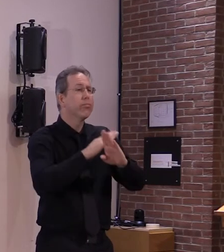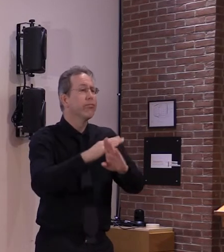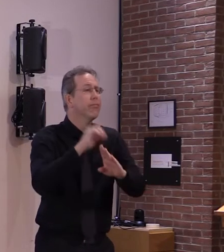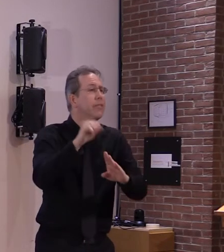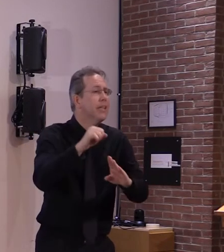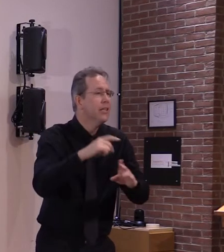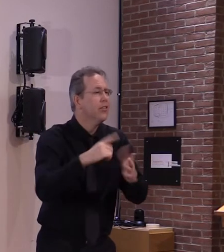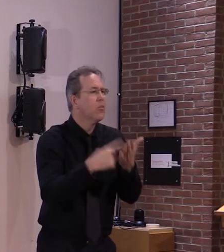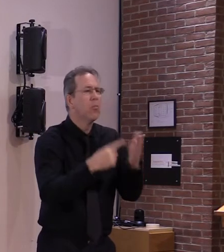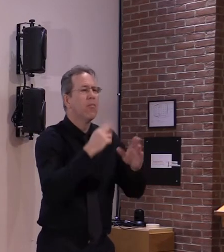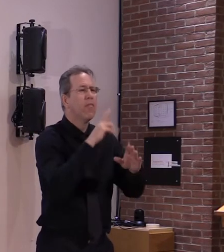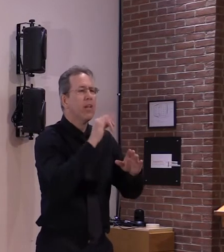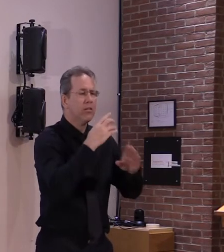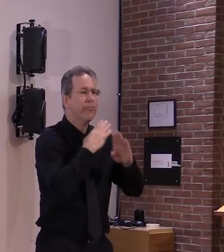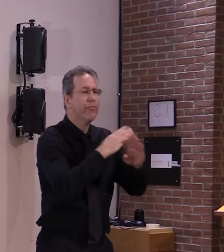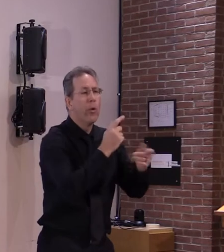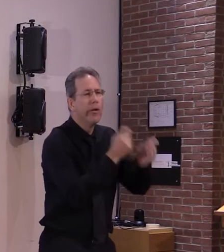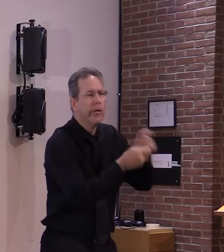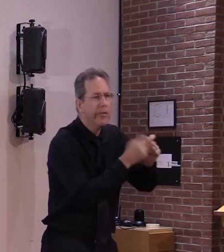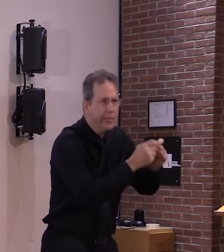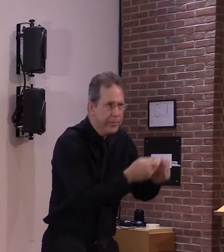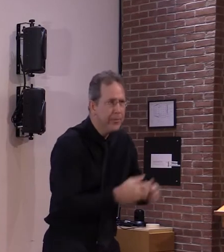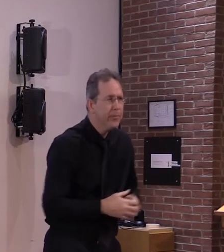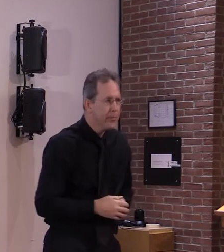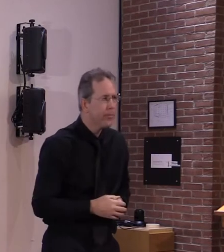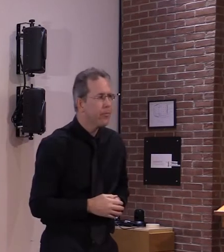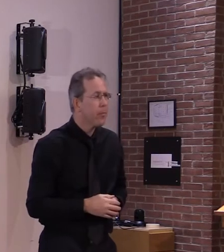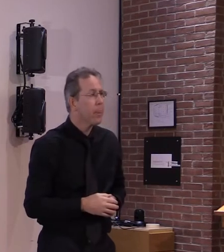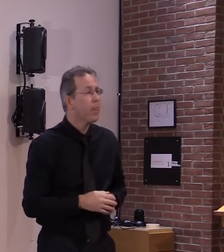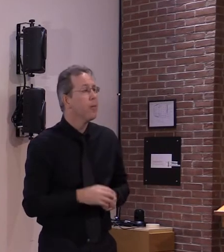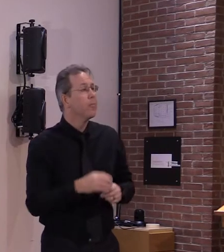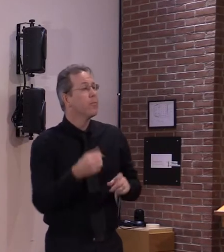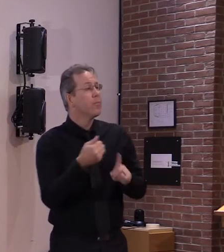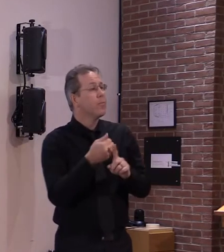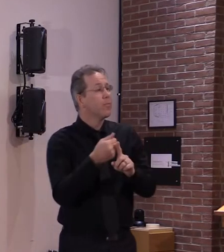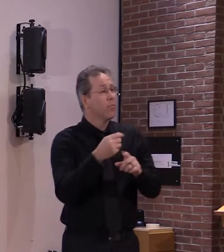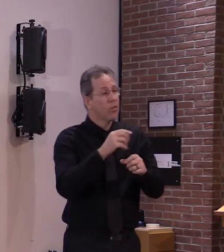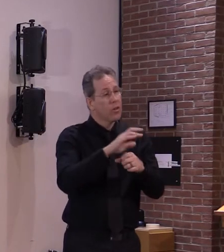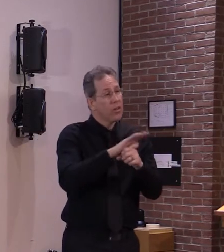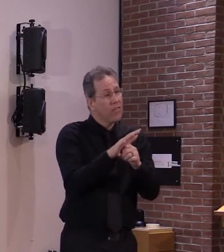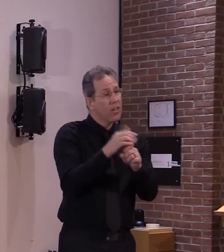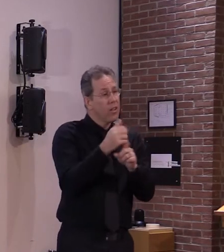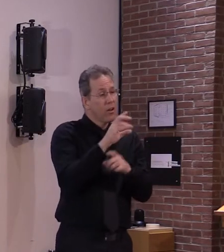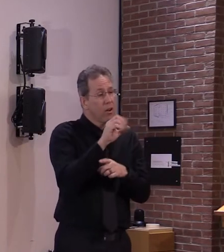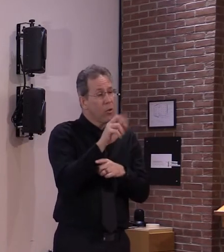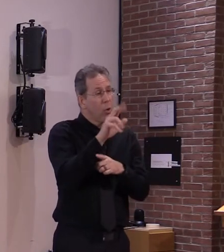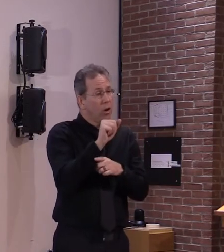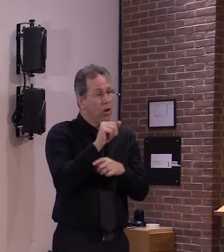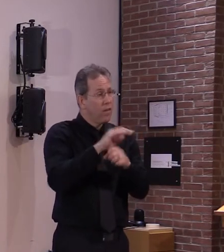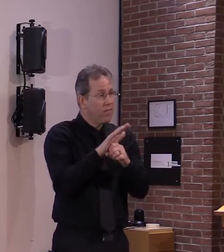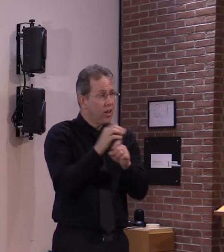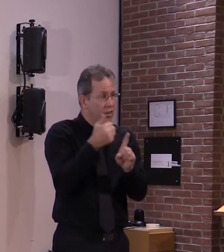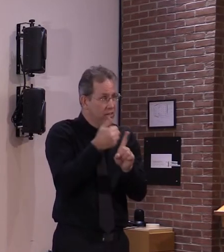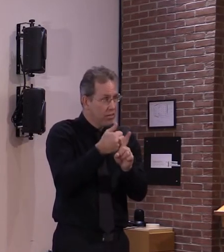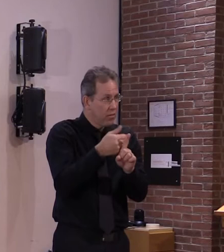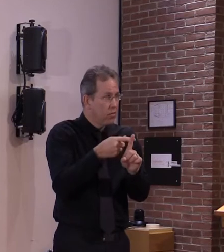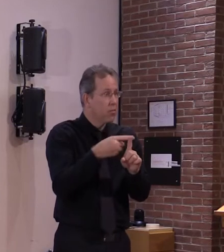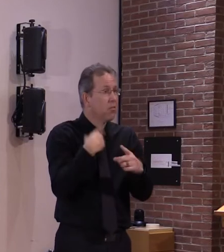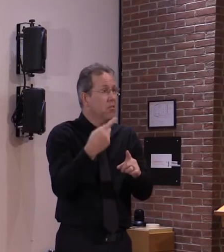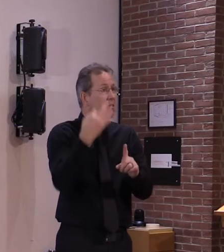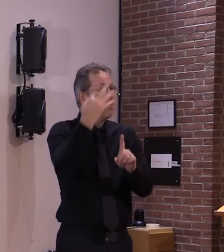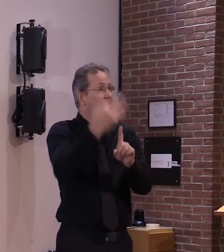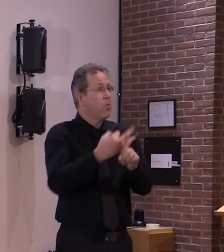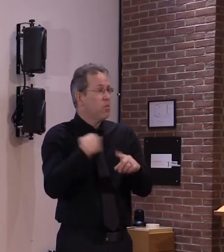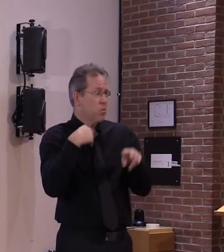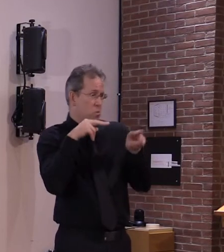itself um with what we've seen over the course of the pandemic has not been showing